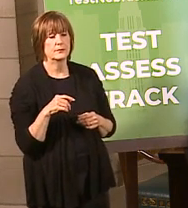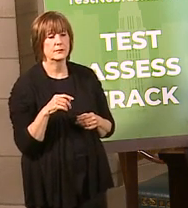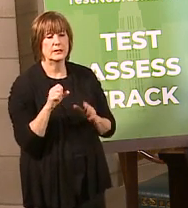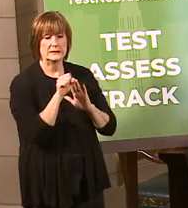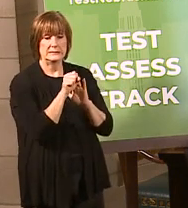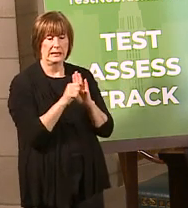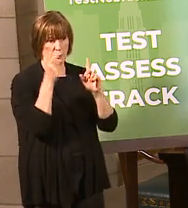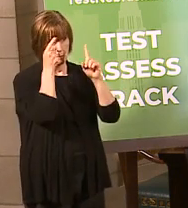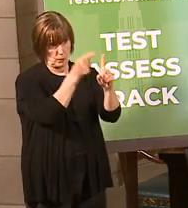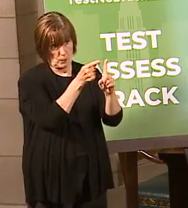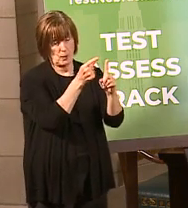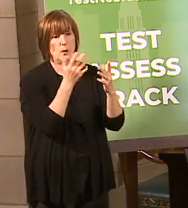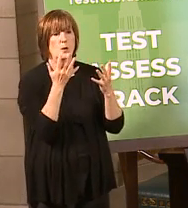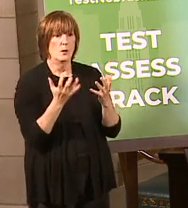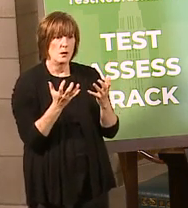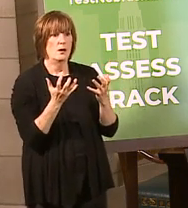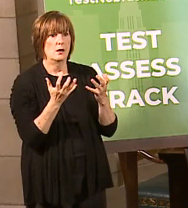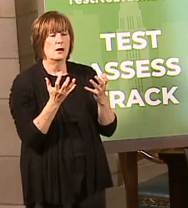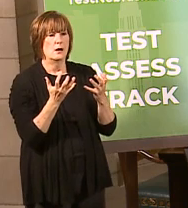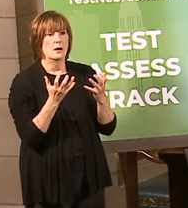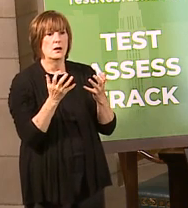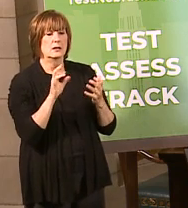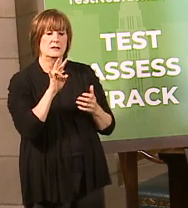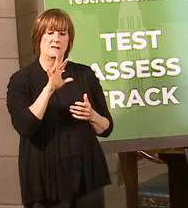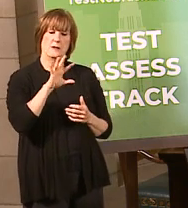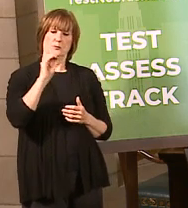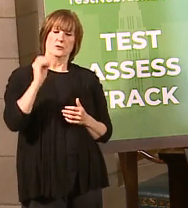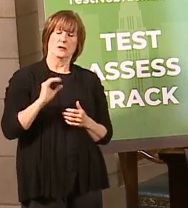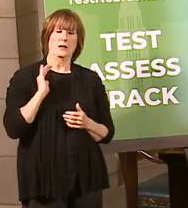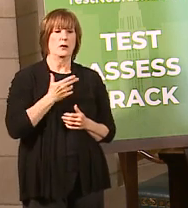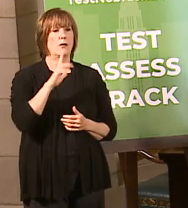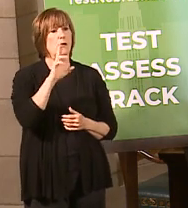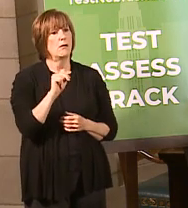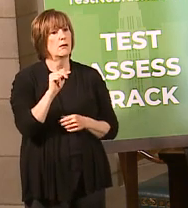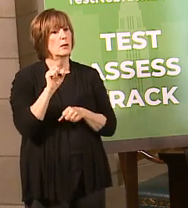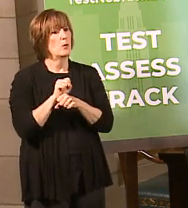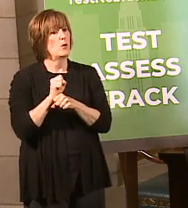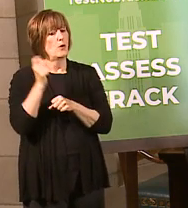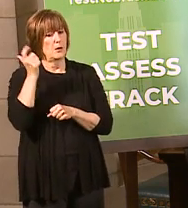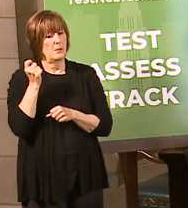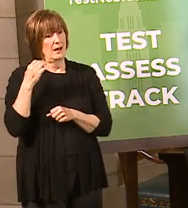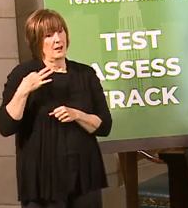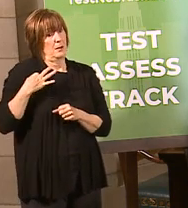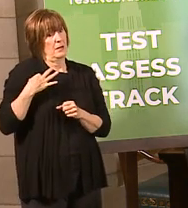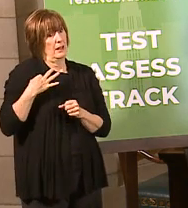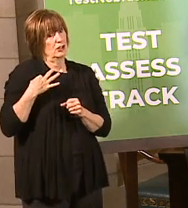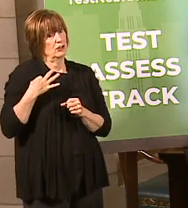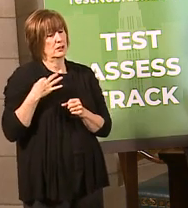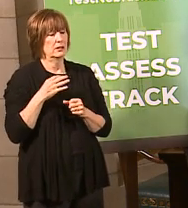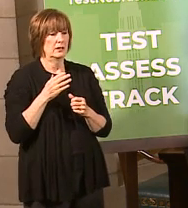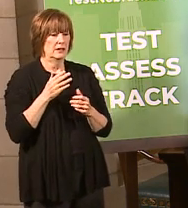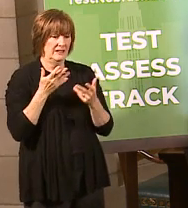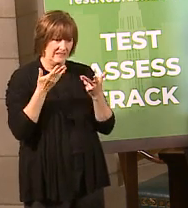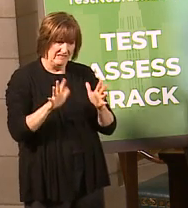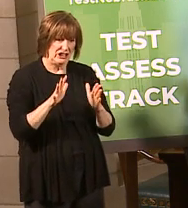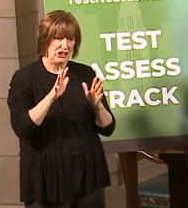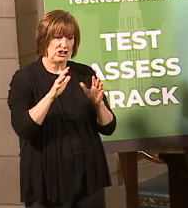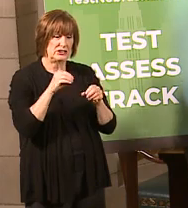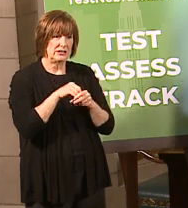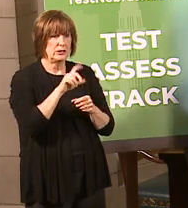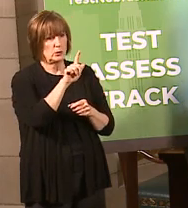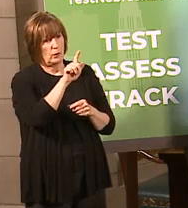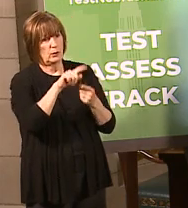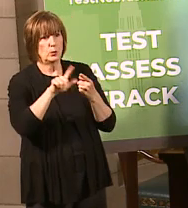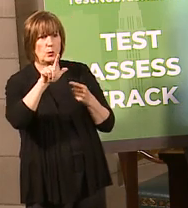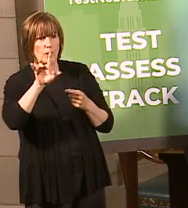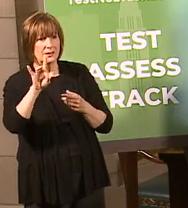the state's goal is to get through our 75% of our unemployment applications between 21 and 28 days, and